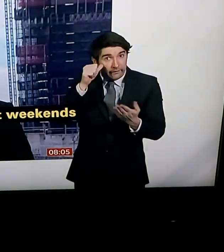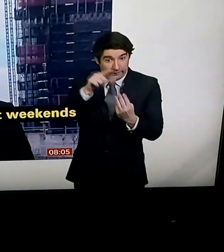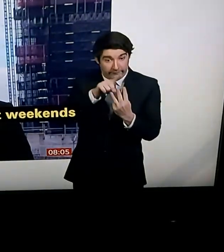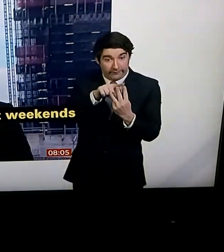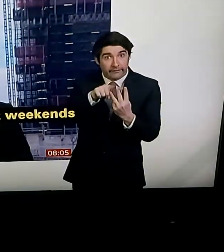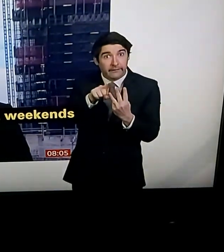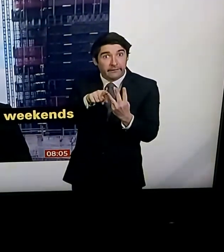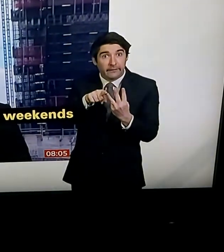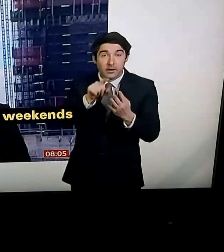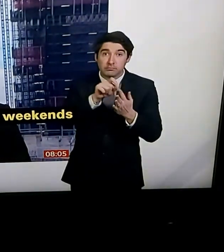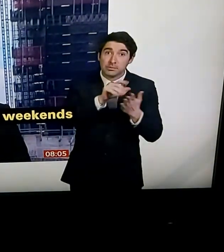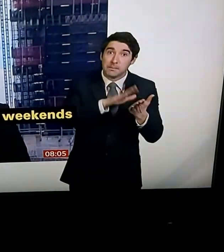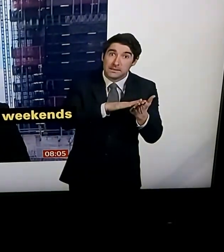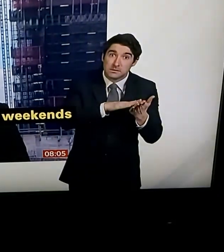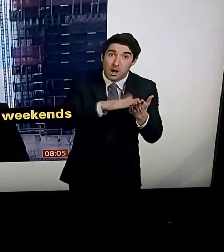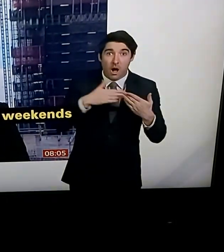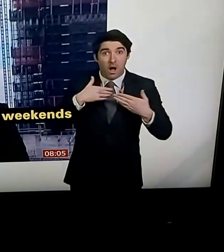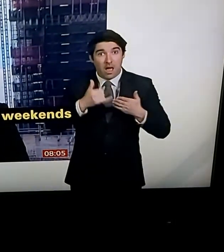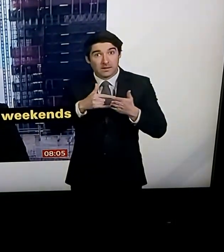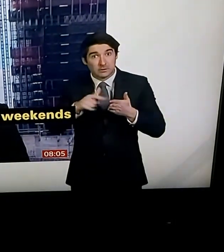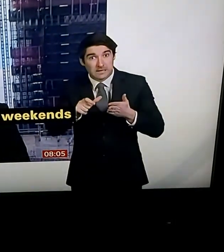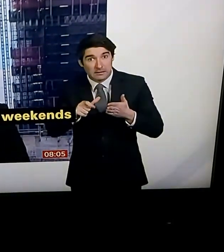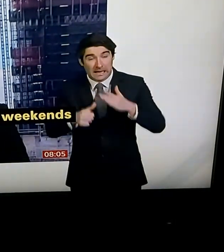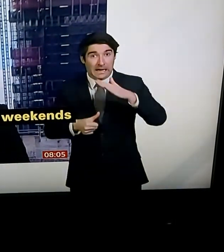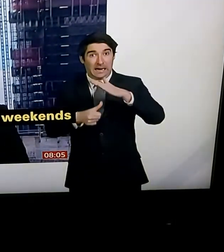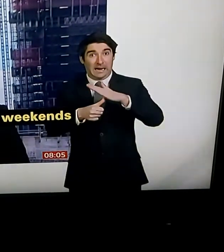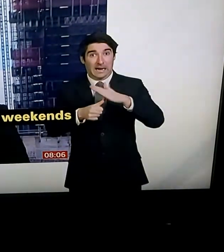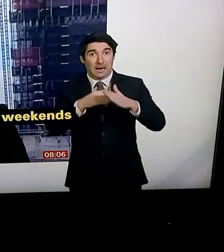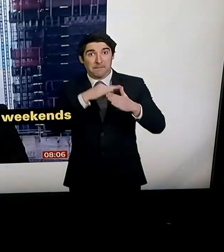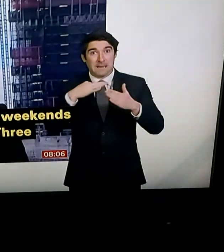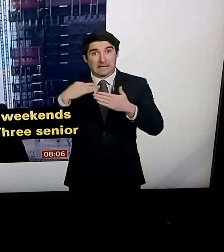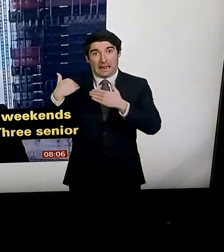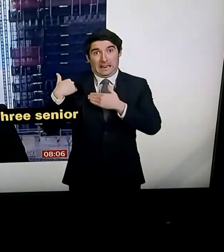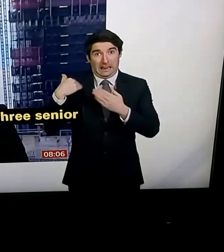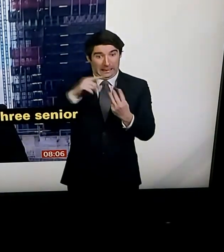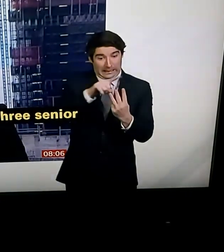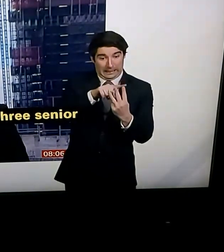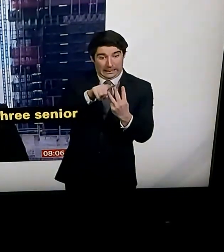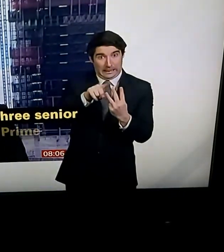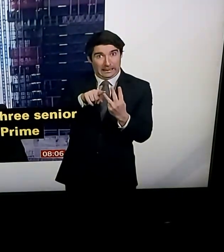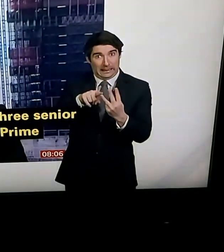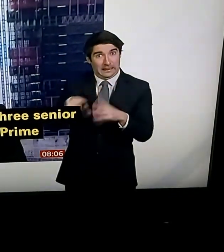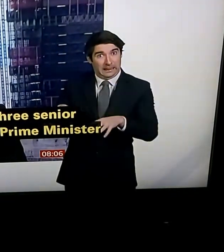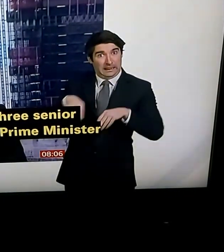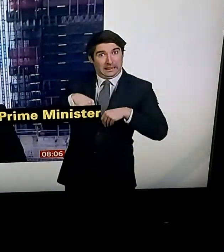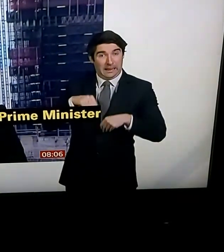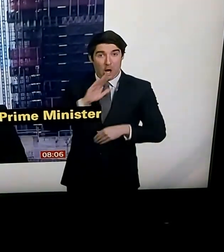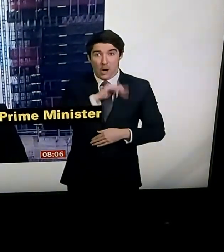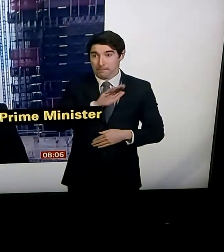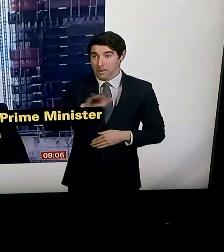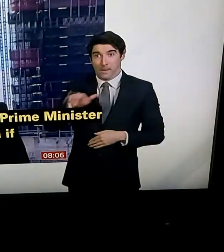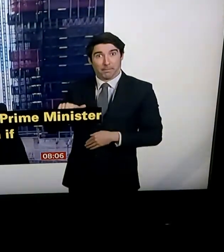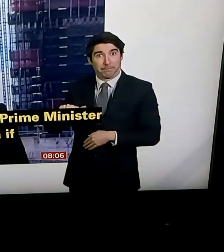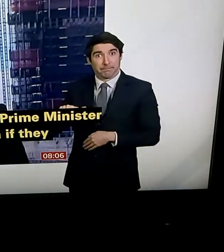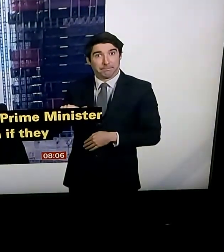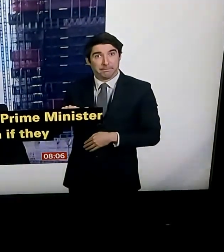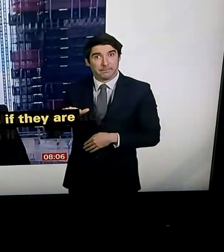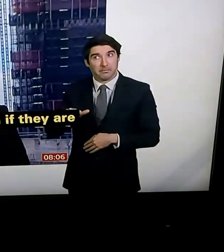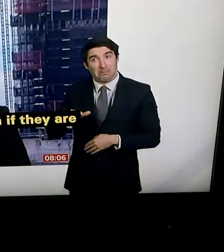minister in self-isolation, even if they are working from home, there will be concerns about what impact that could have. Now, we'll have the daily press